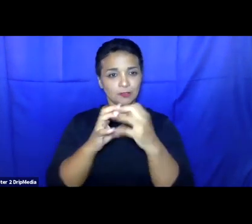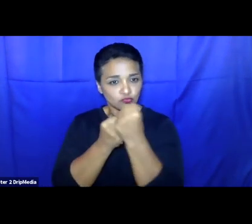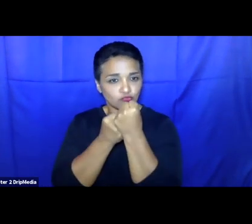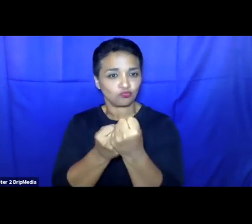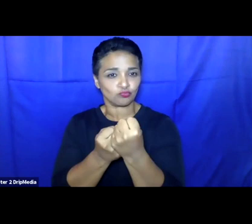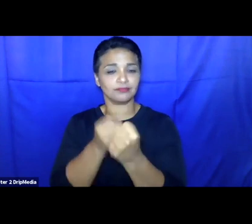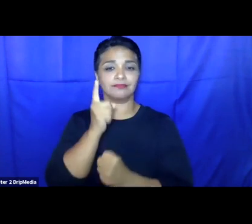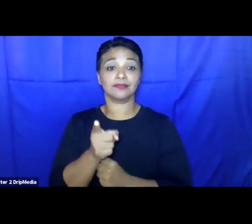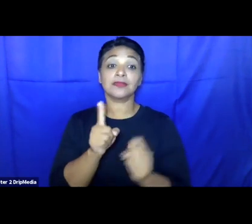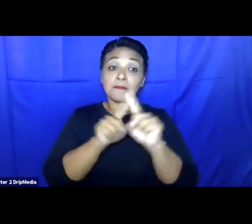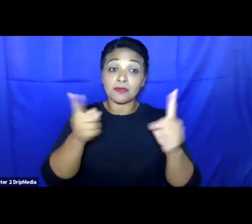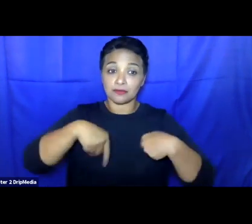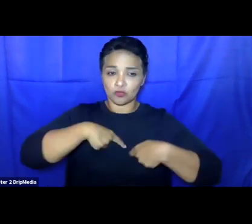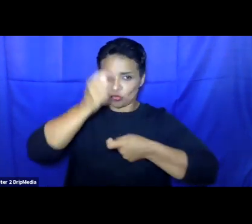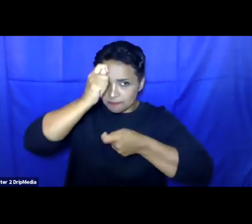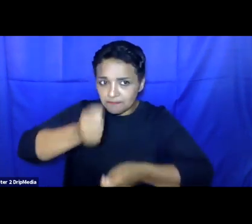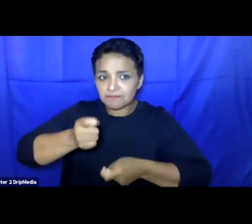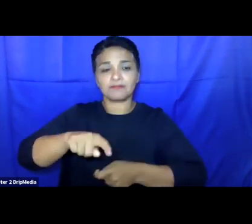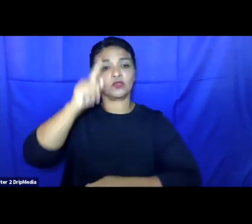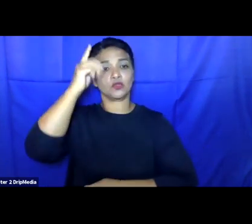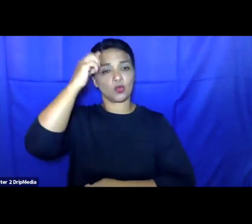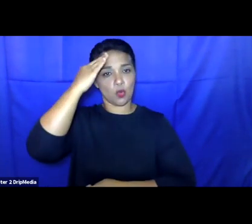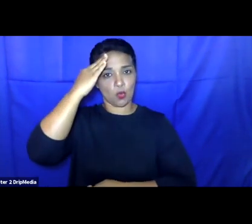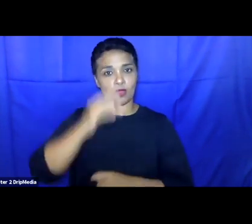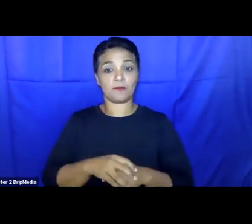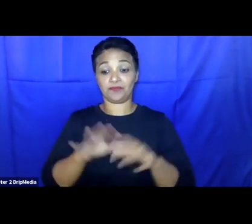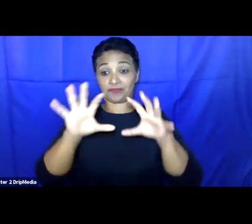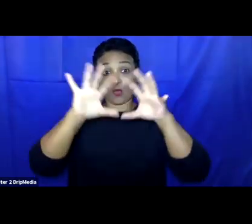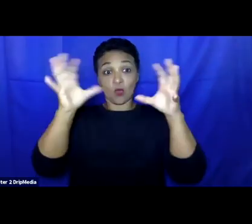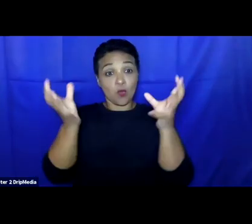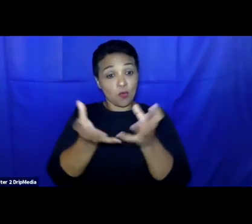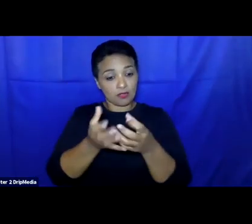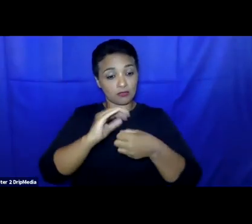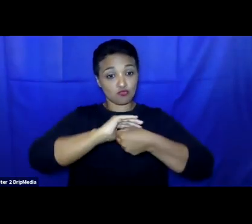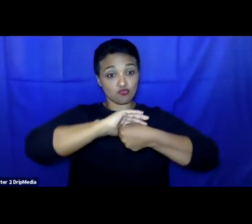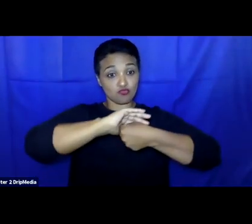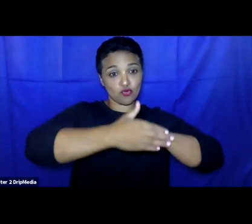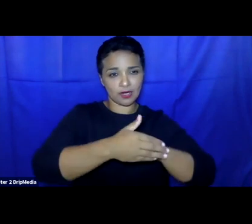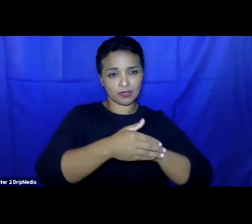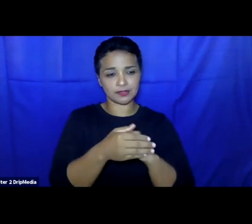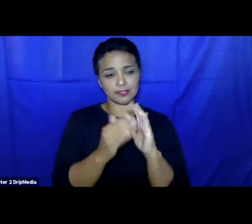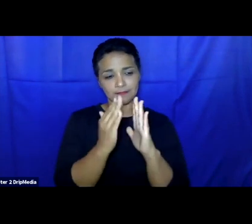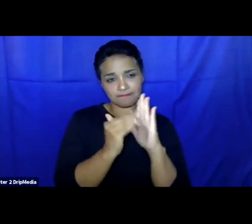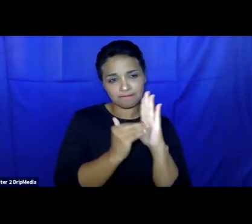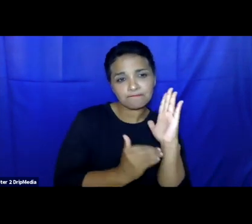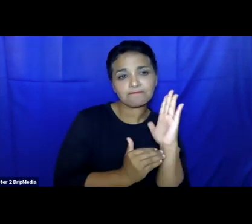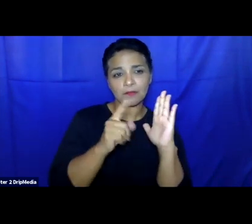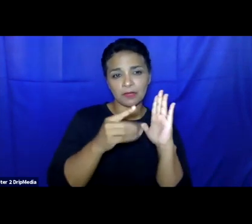central it is in the global protection lexicon and also in the global compact for refugees. It's a principle that